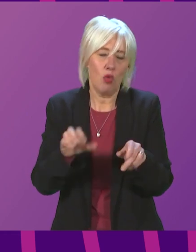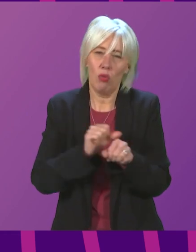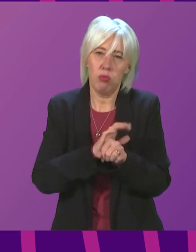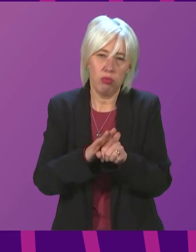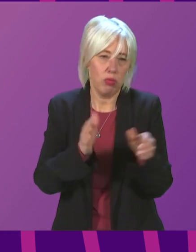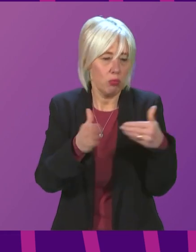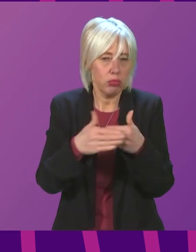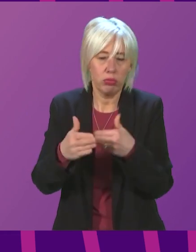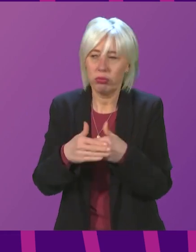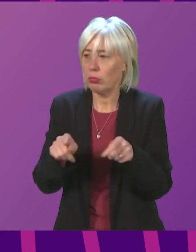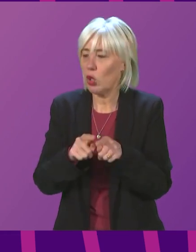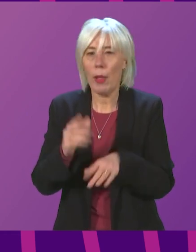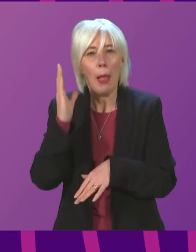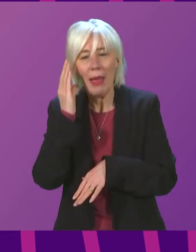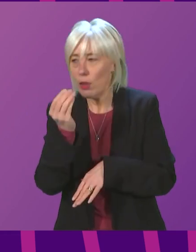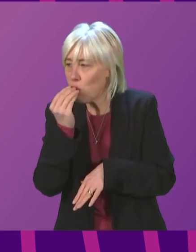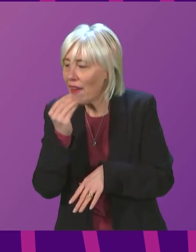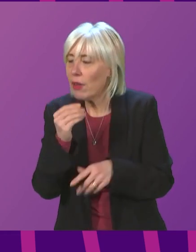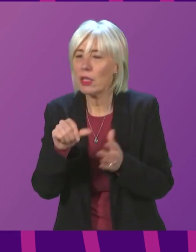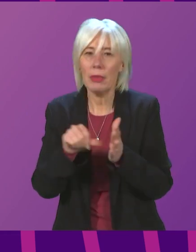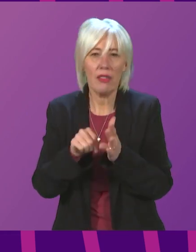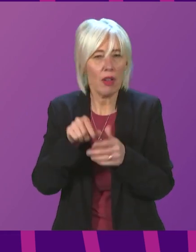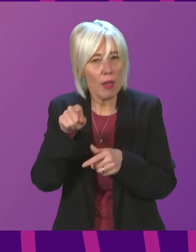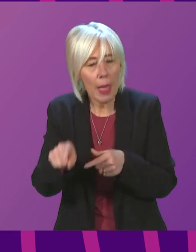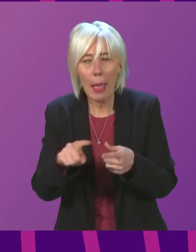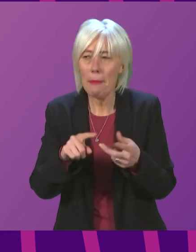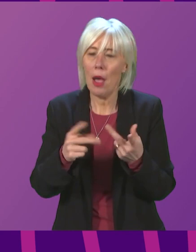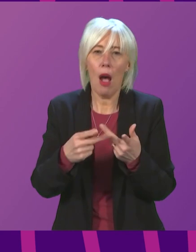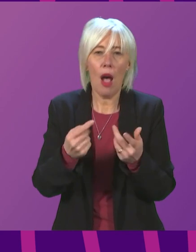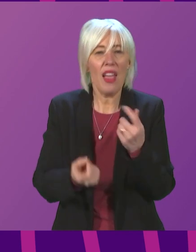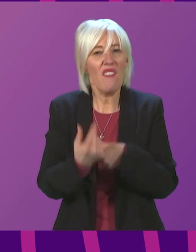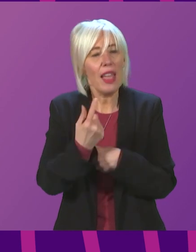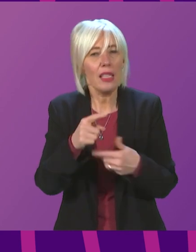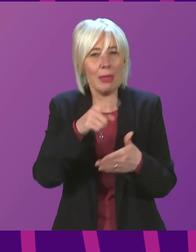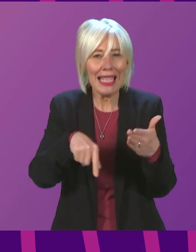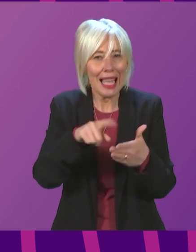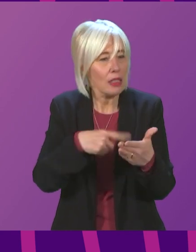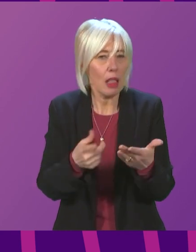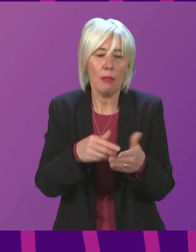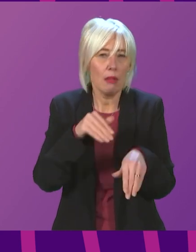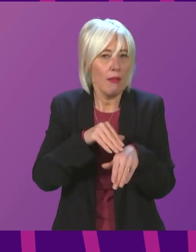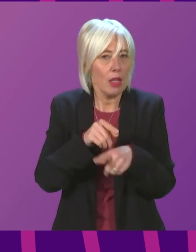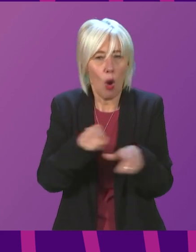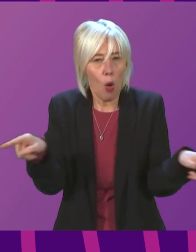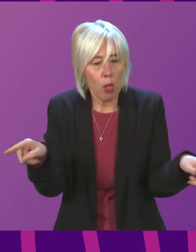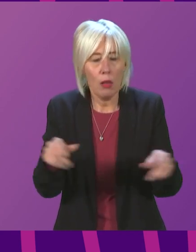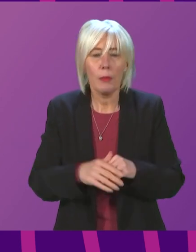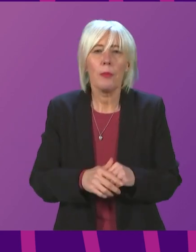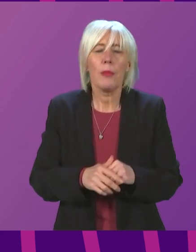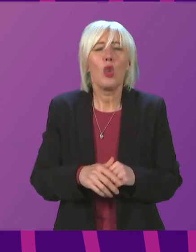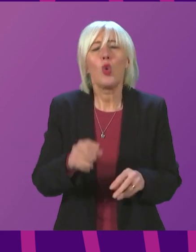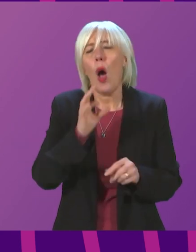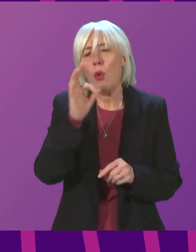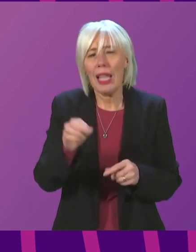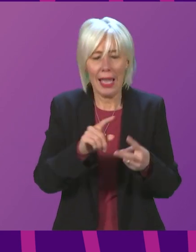including B&Bs, who have already had a difficult year, and cancelled events have only added to their problems. My question is twofold. How